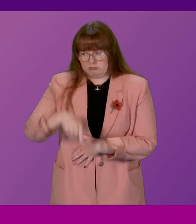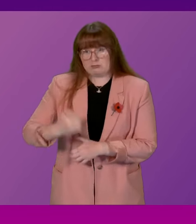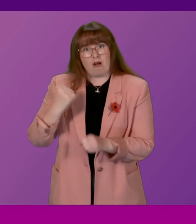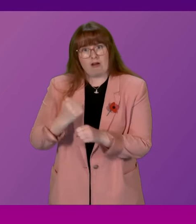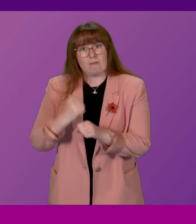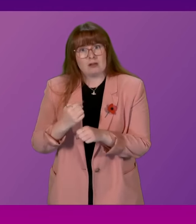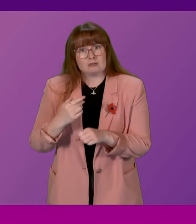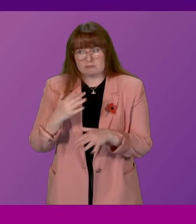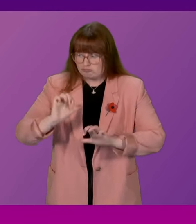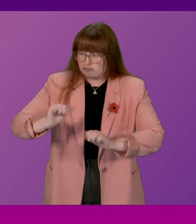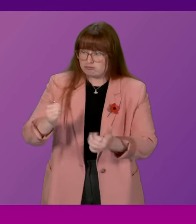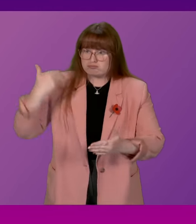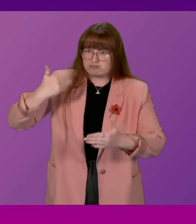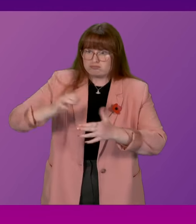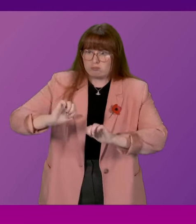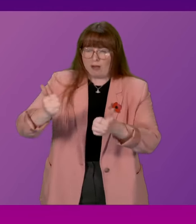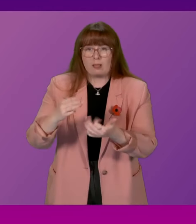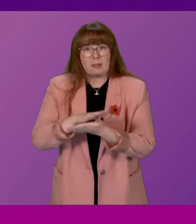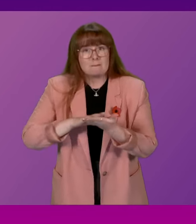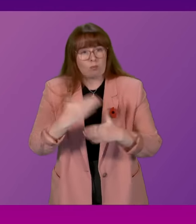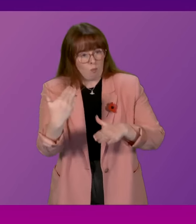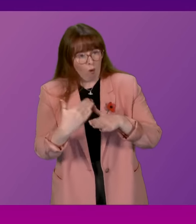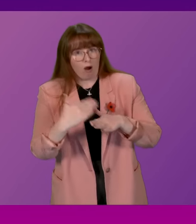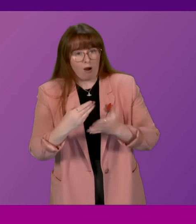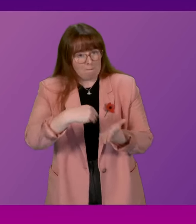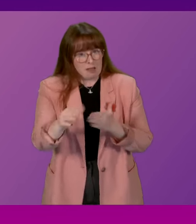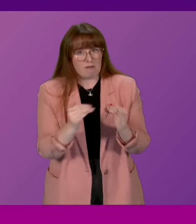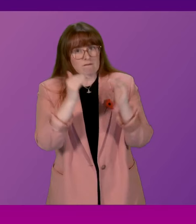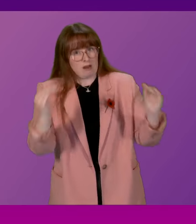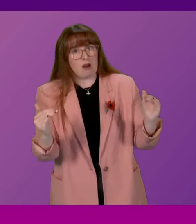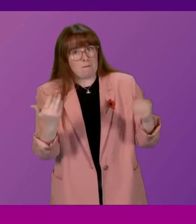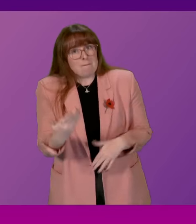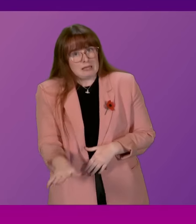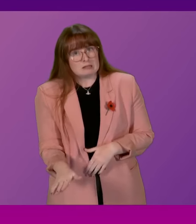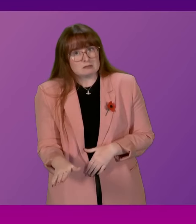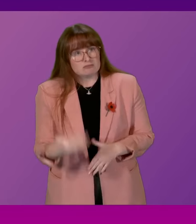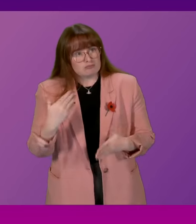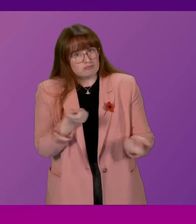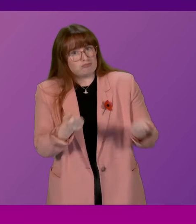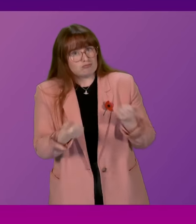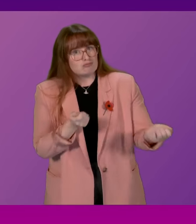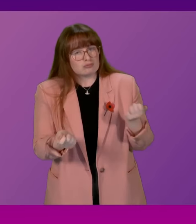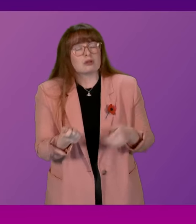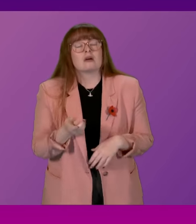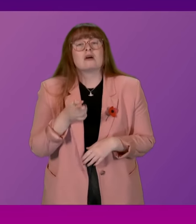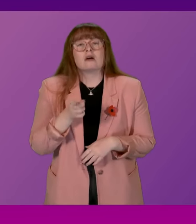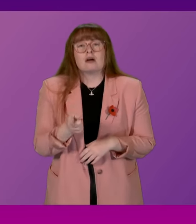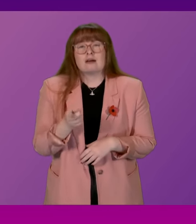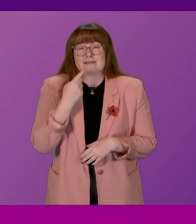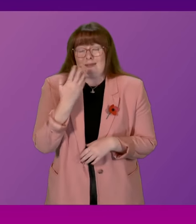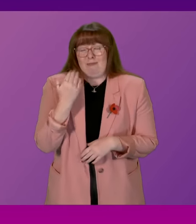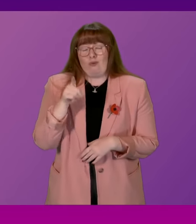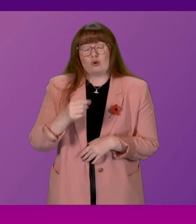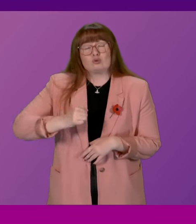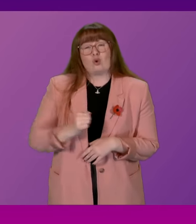track record of when it comes to ensuring workers are paid fairly. In terms of remuneration, I had mentioned, of course, that Scottish